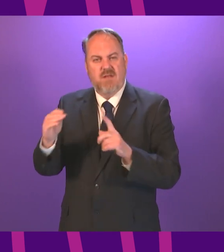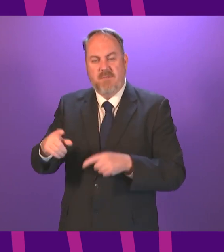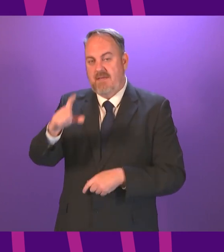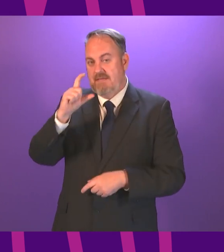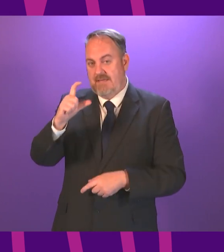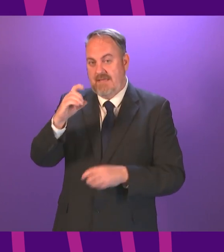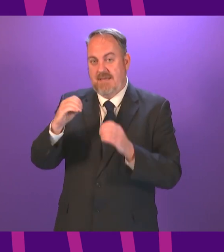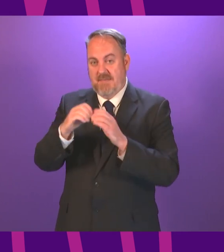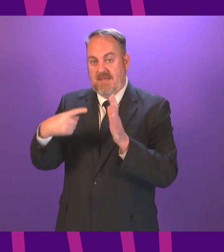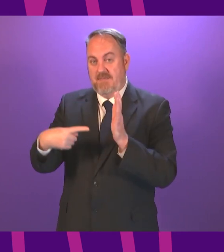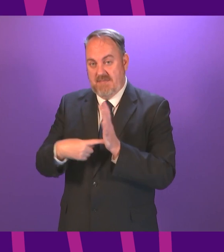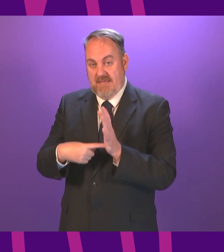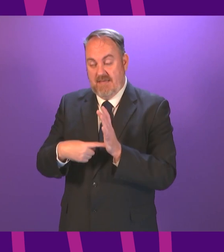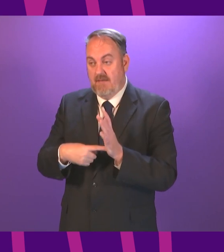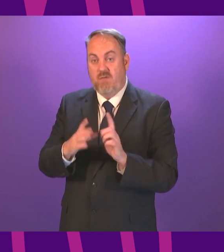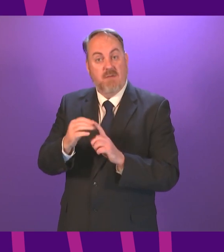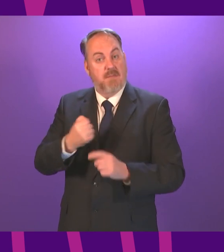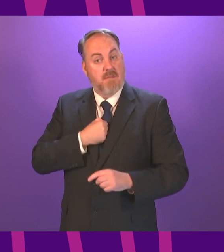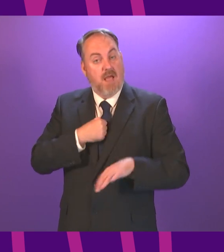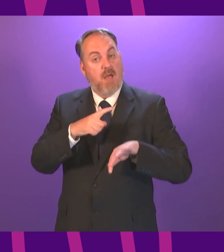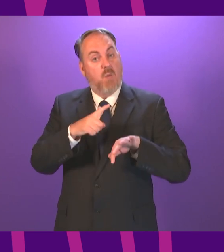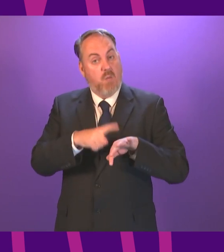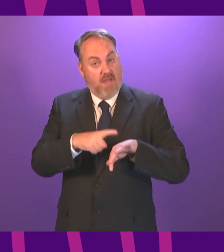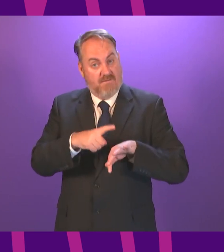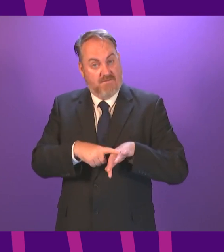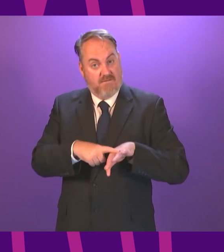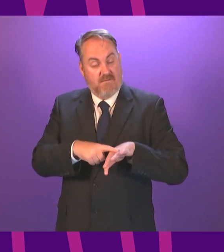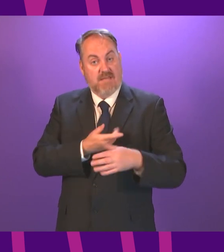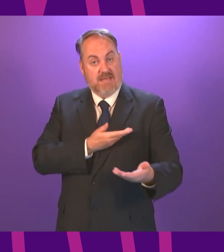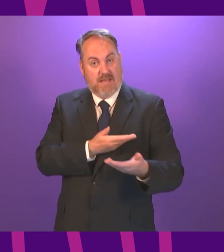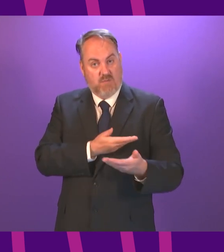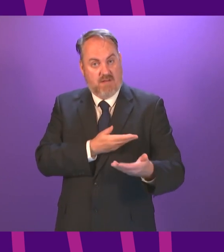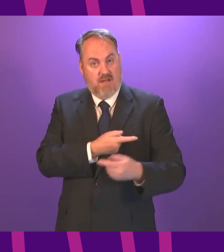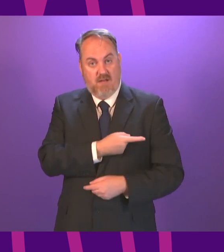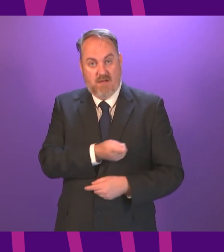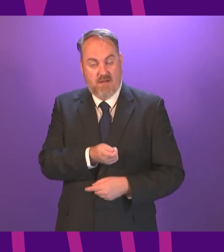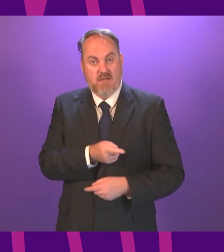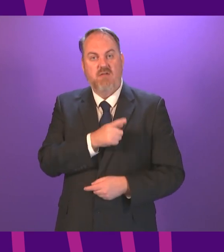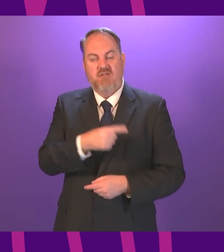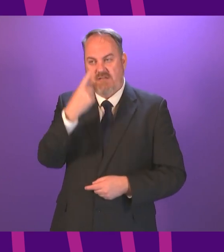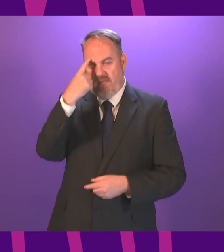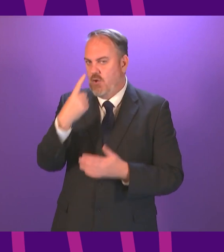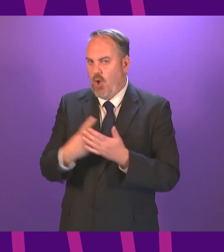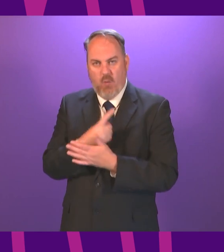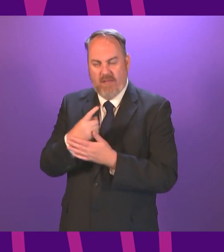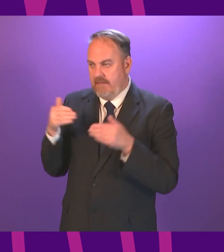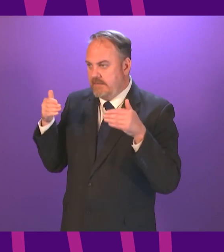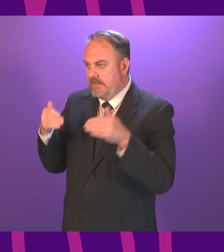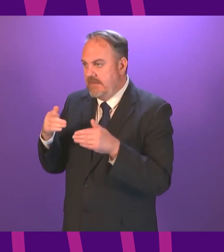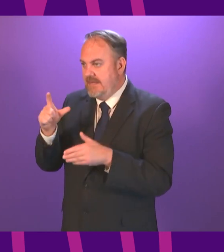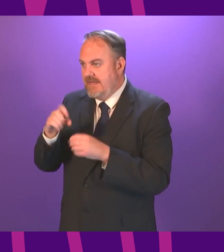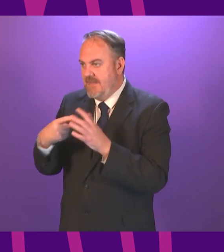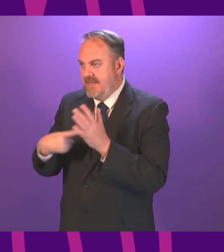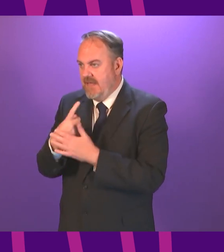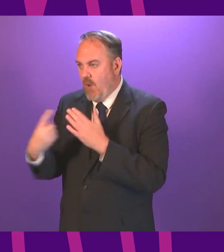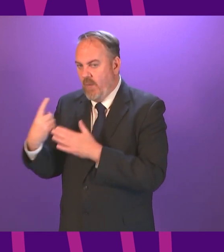that my wife who is a councillor who deals with pluralism also tells me they have to look above and beyond CBT too so as much as I get pressure in the chamber I